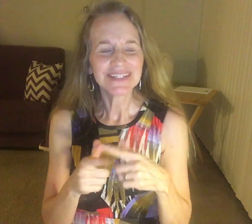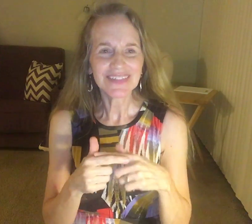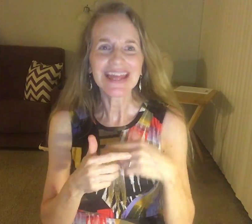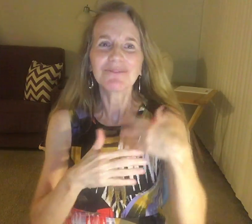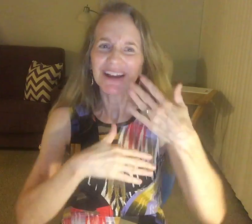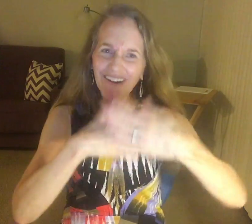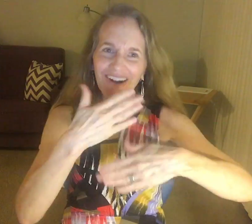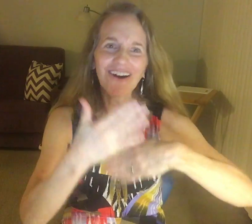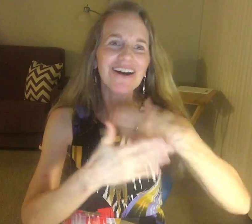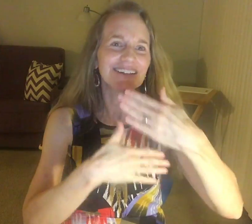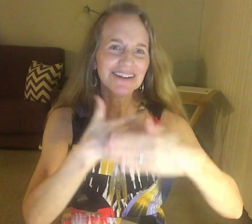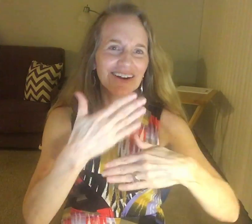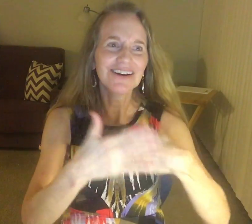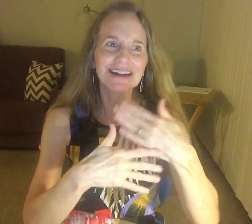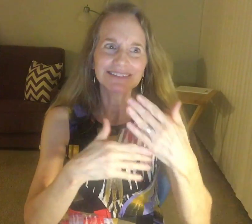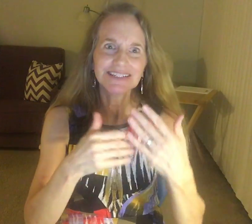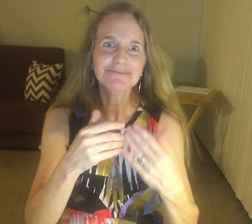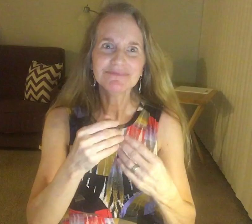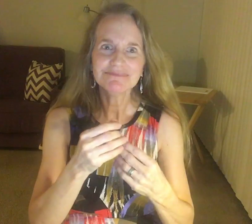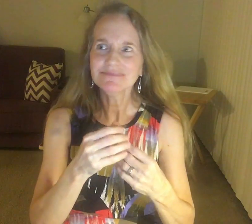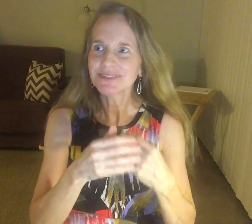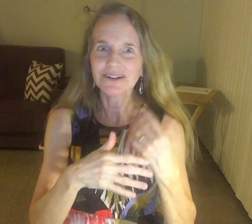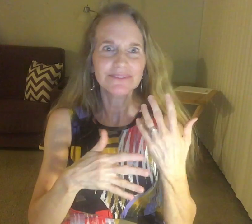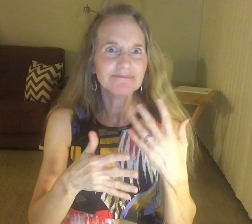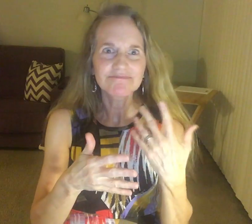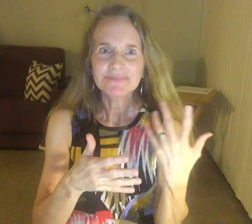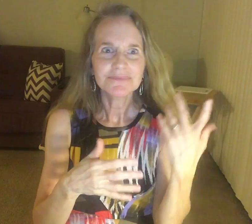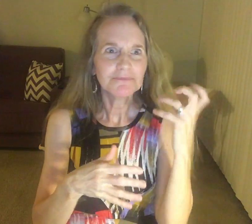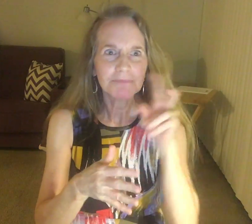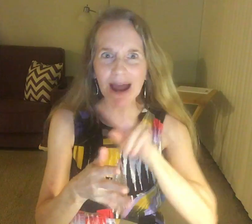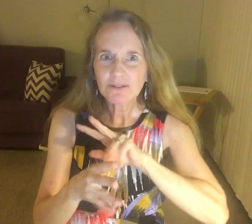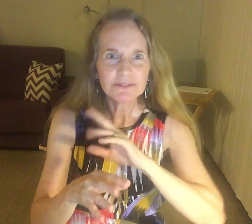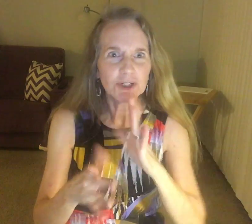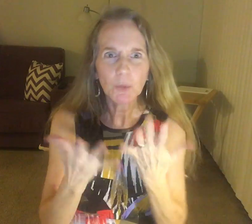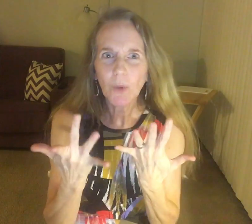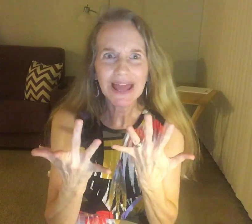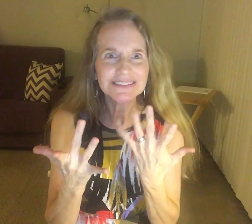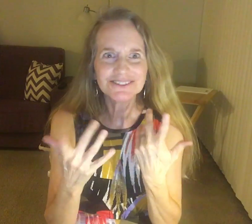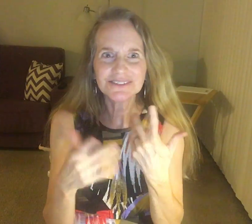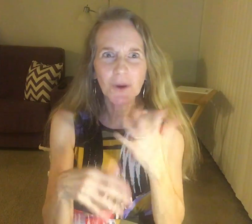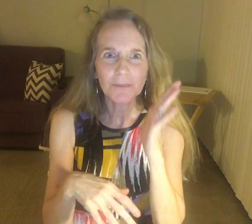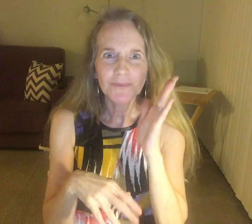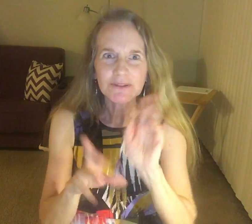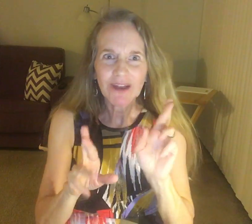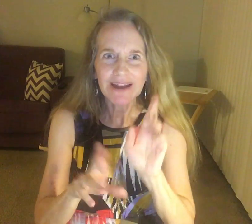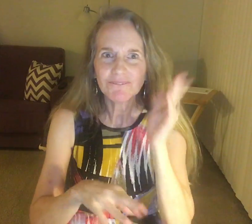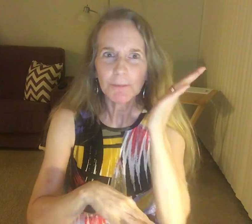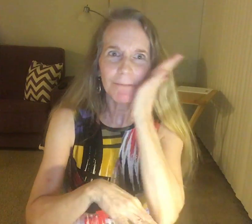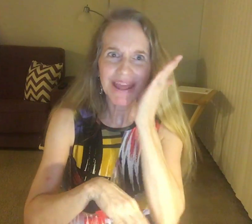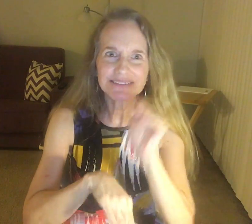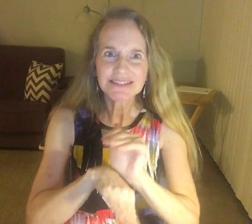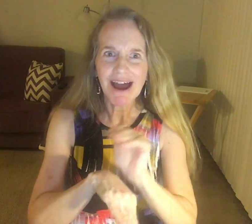the bad went on. You know, back in two ways, good man for bedtime,